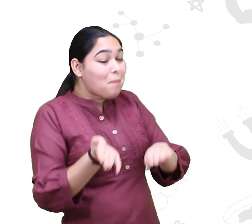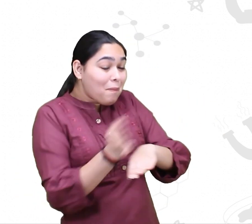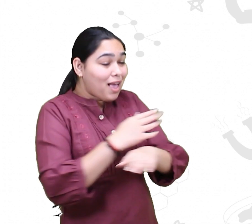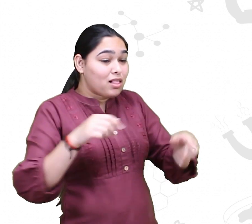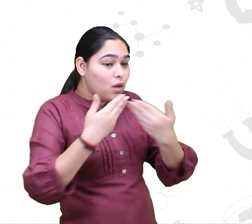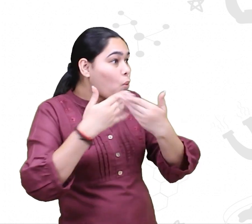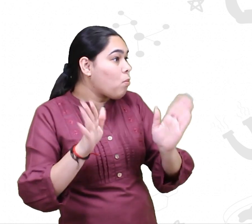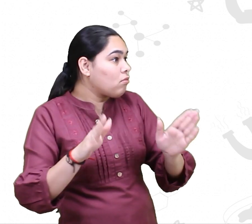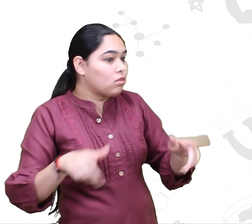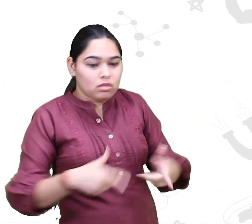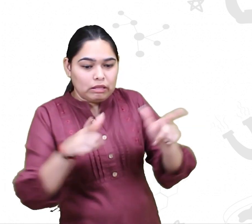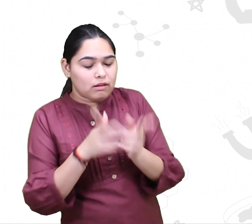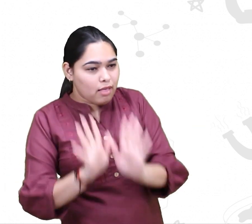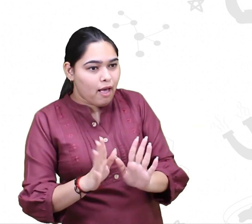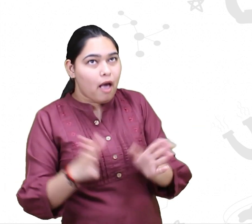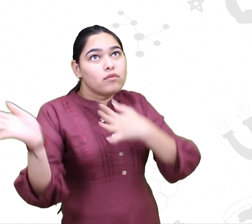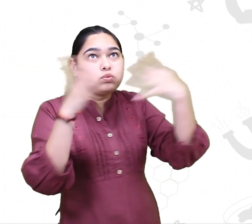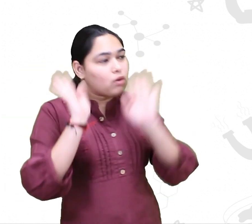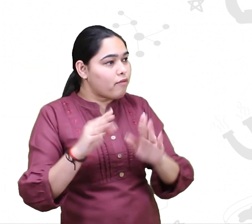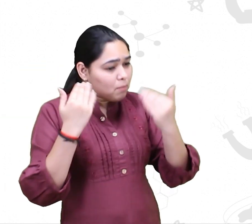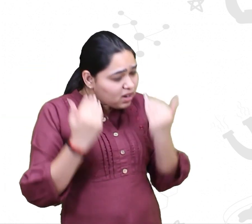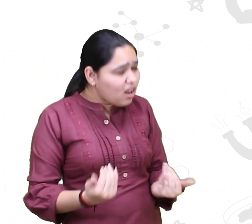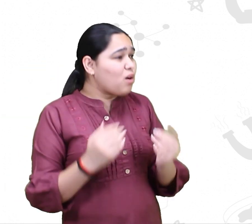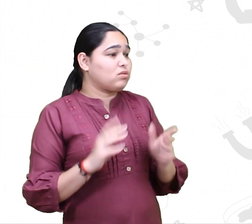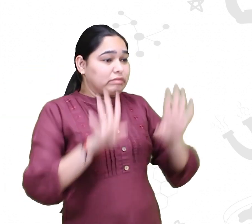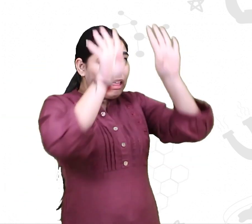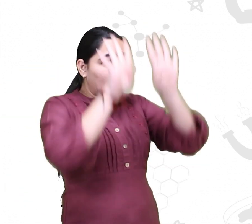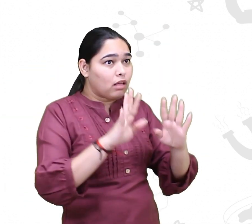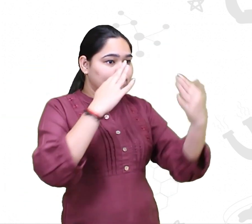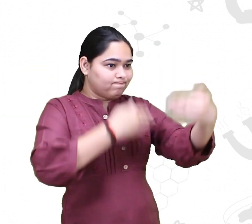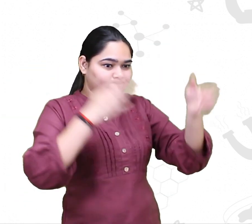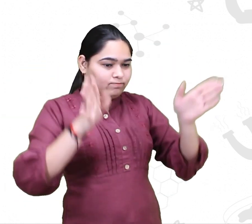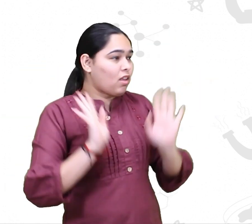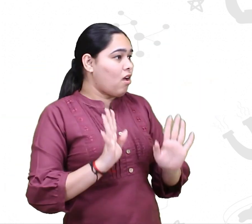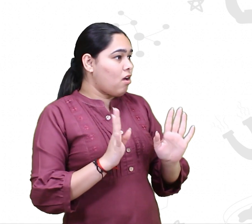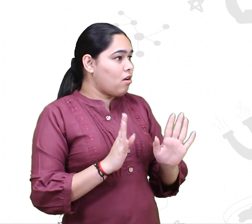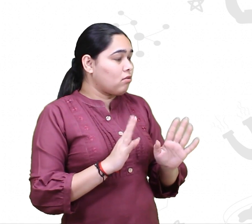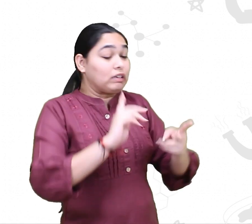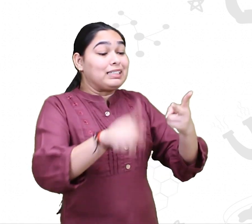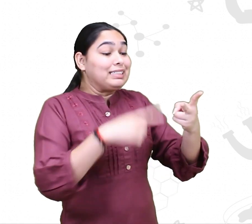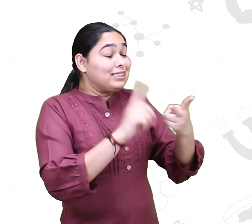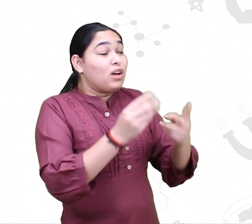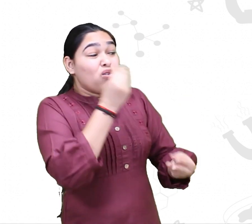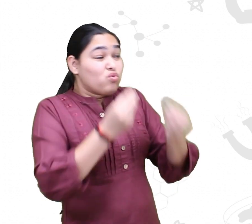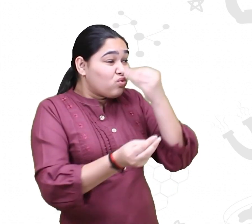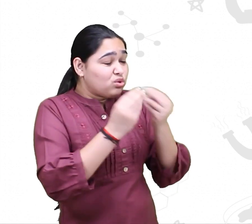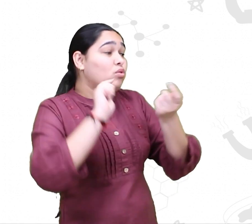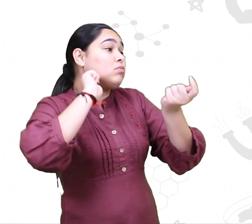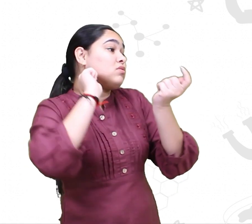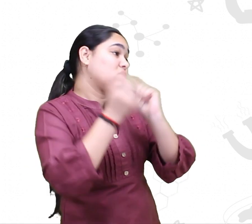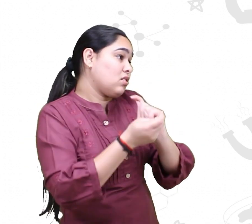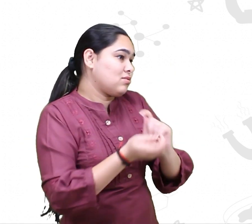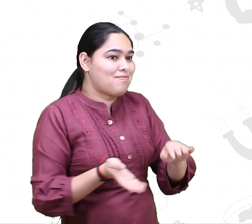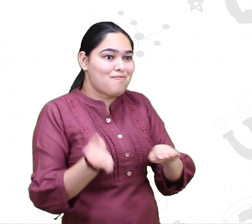The space is just reduced dramatically because there are walls all around. Second thing, there's no predators. It's very